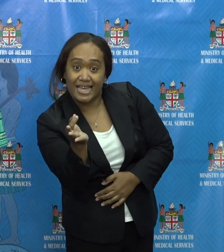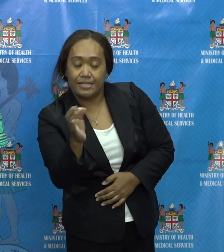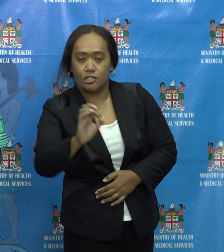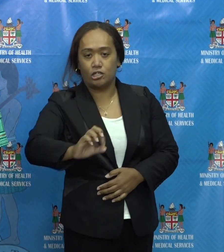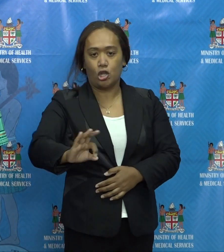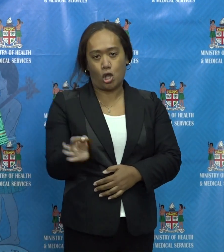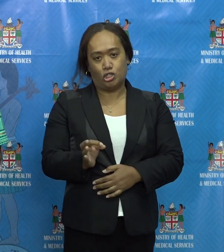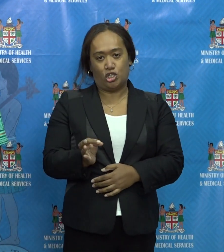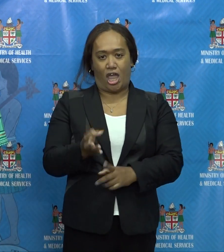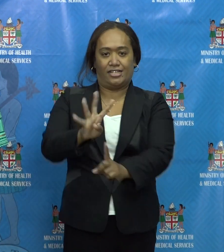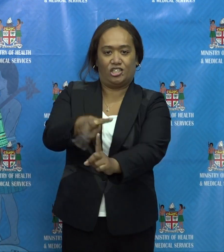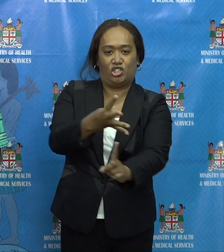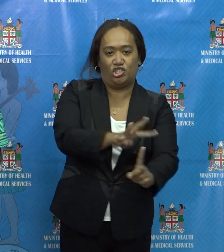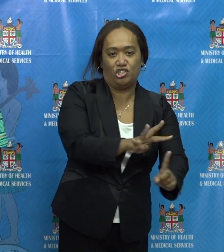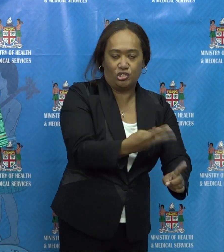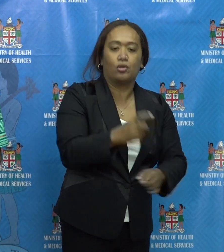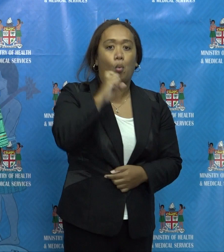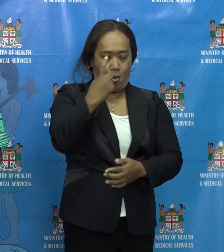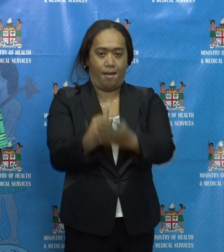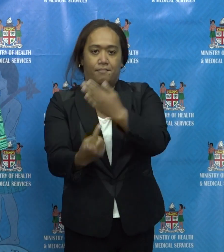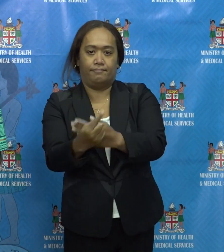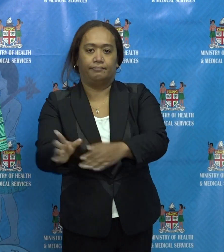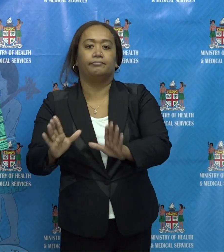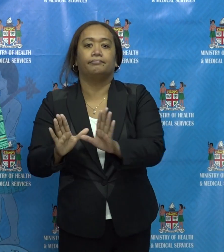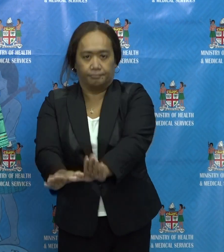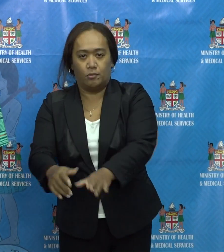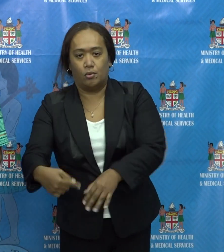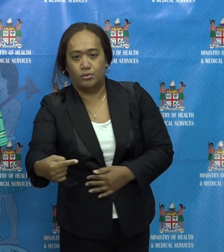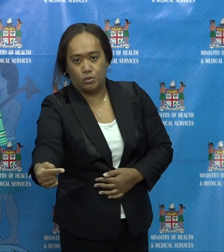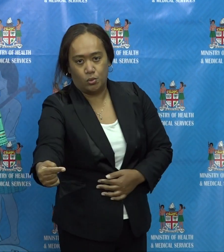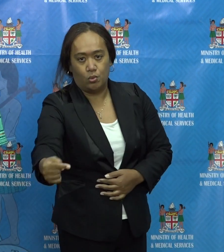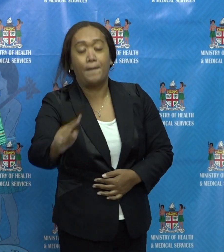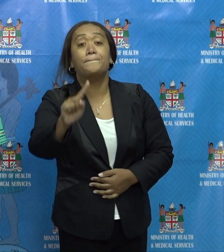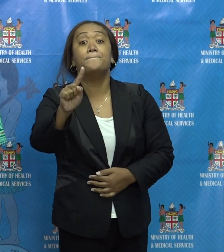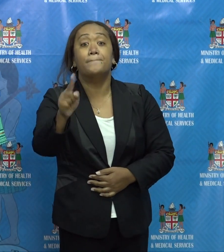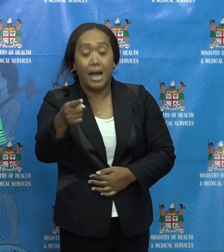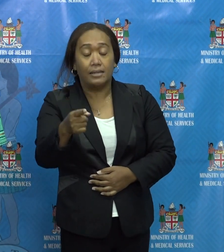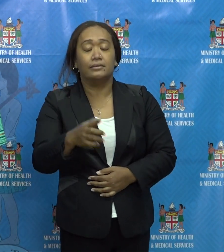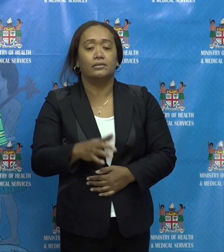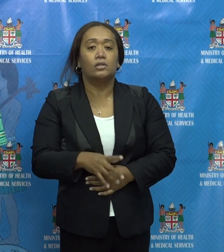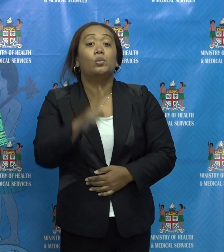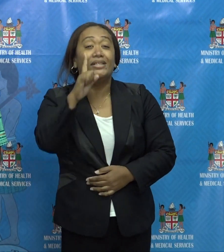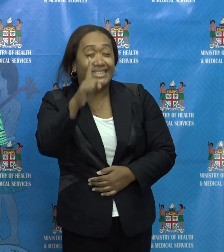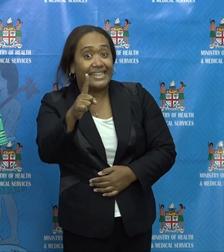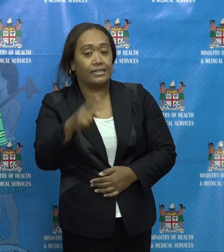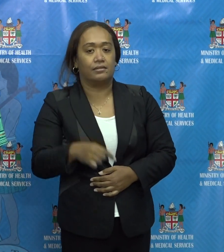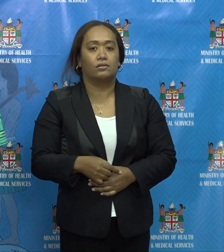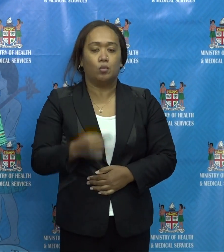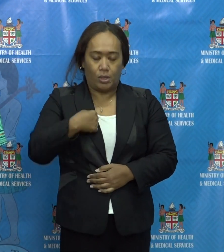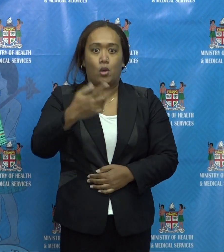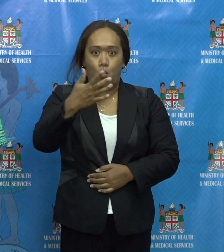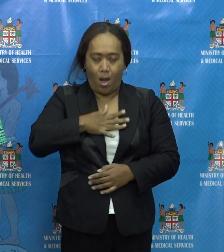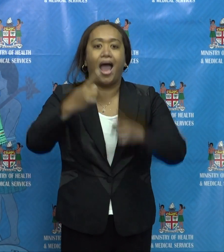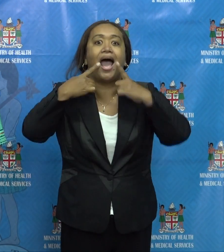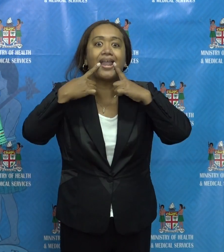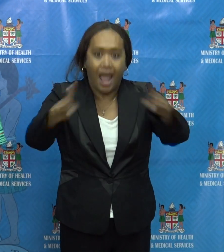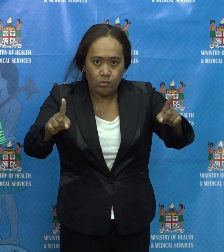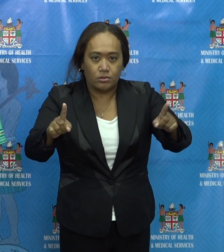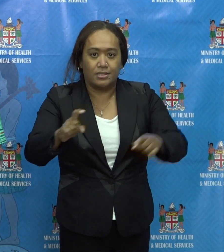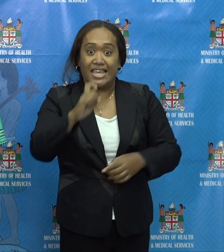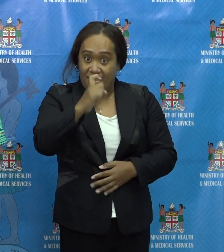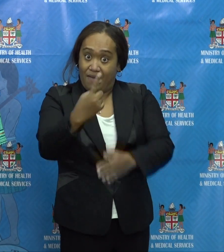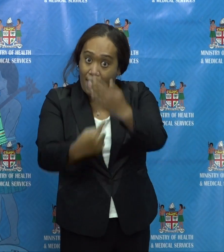or if our test reveals a new high-risk case. We will be loud and clear with the public if that happens.